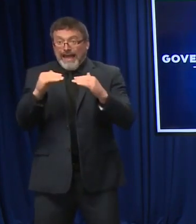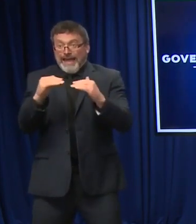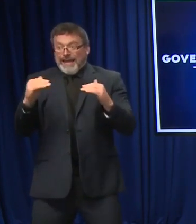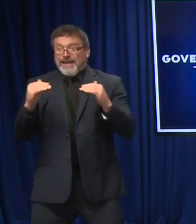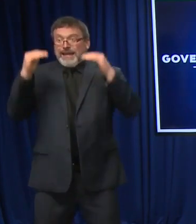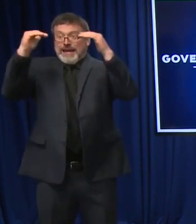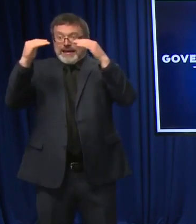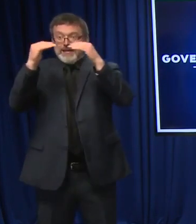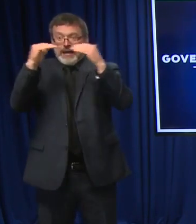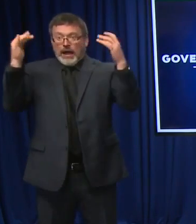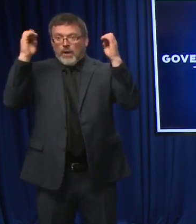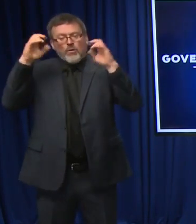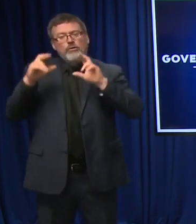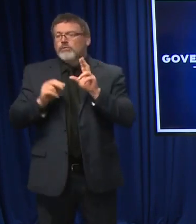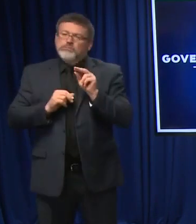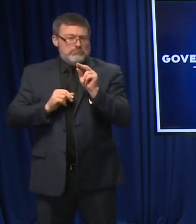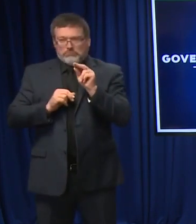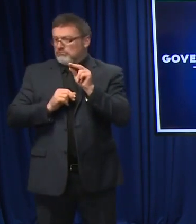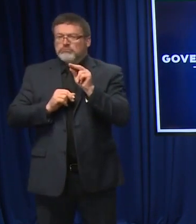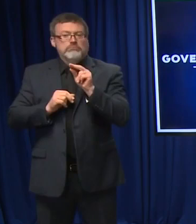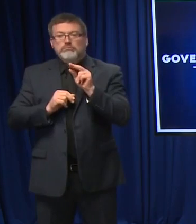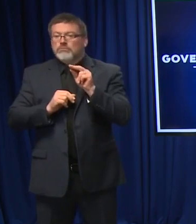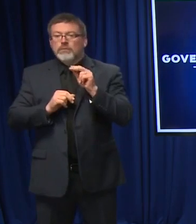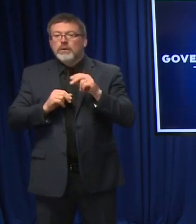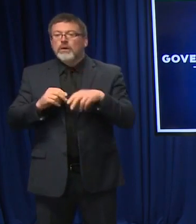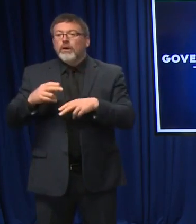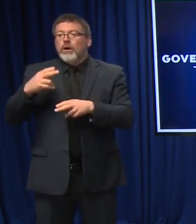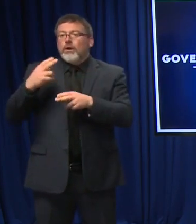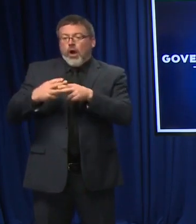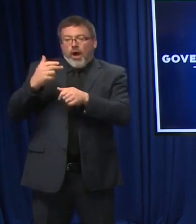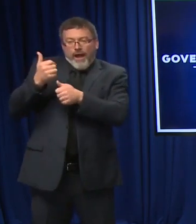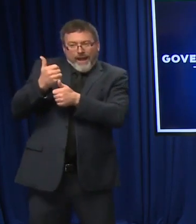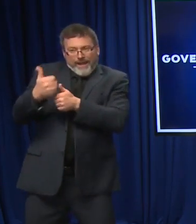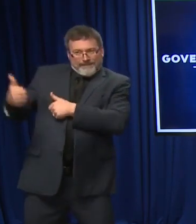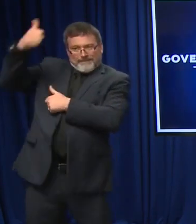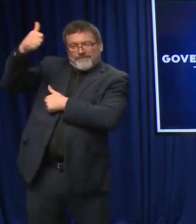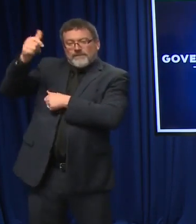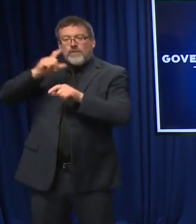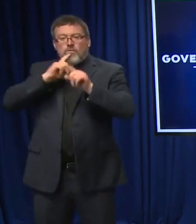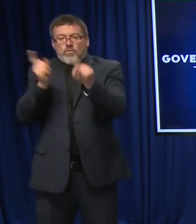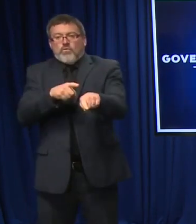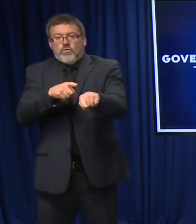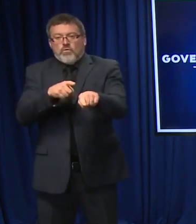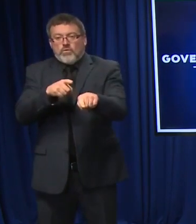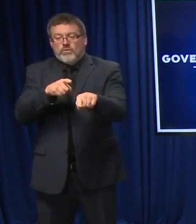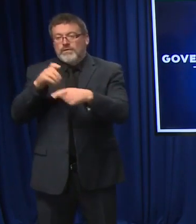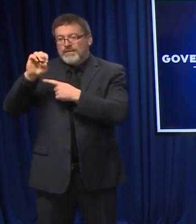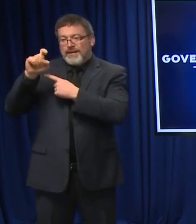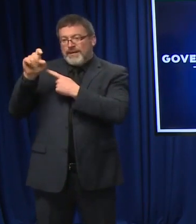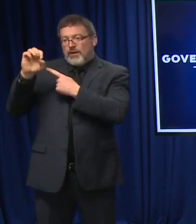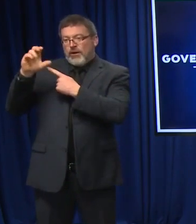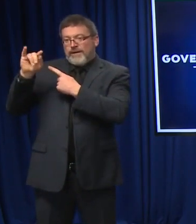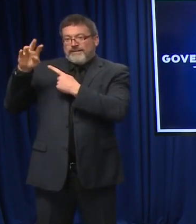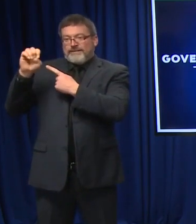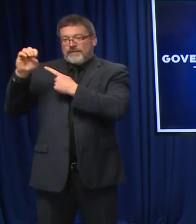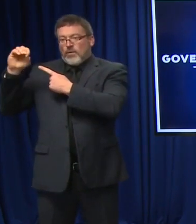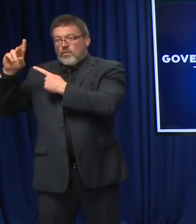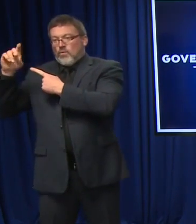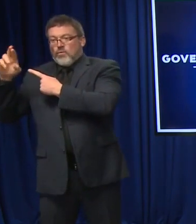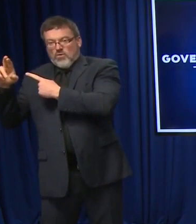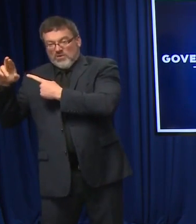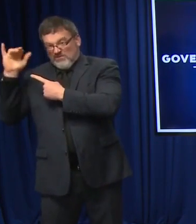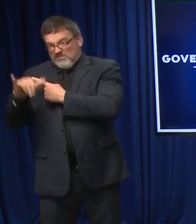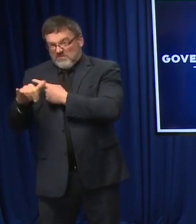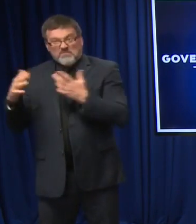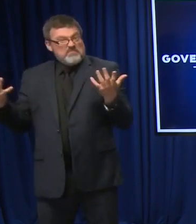where we're going. This is an executive order to provide directives that are available under the public health incident that